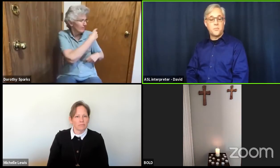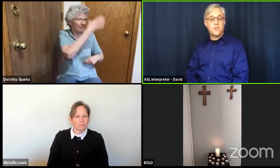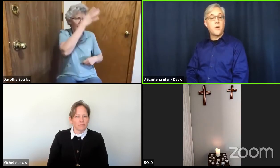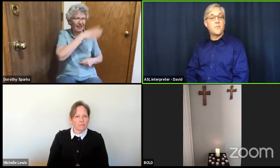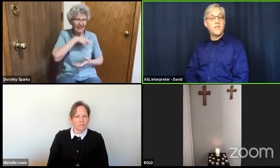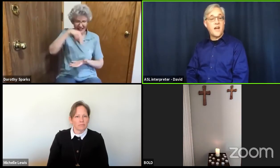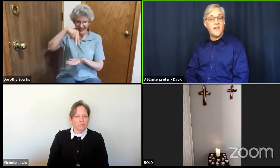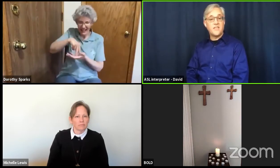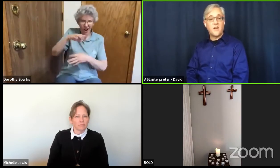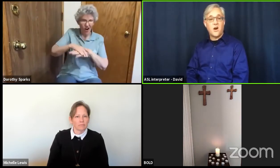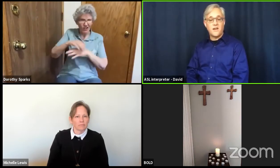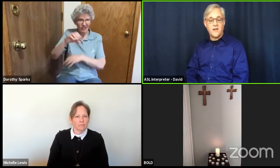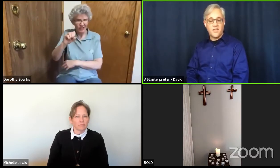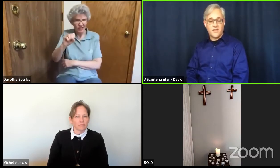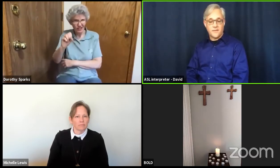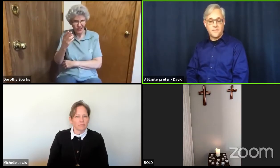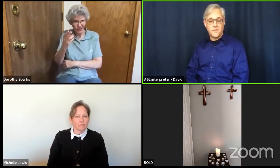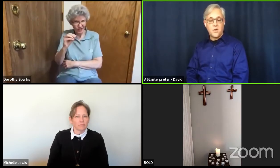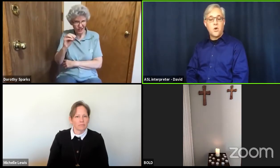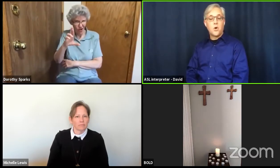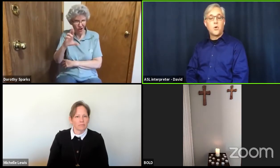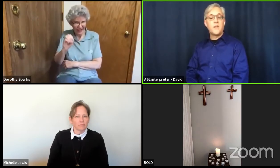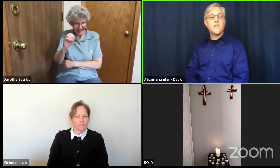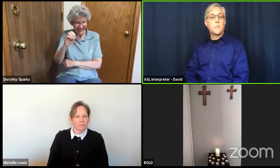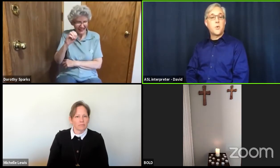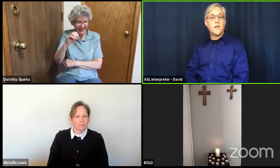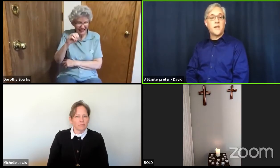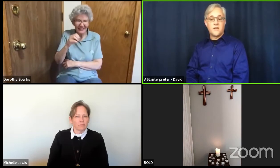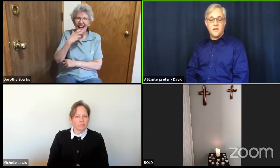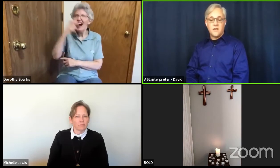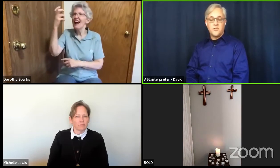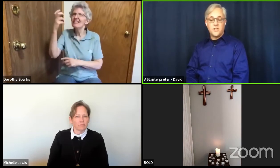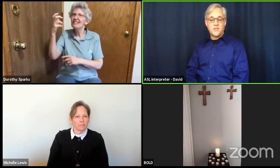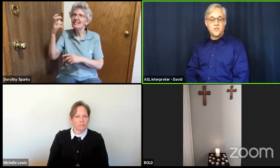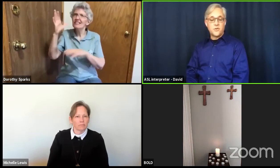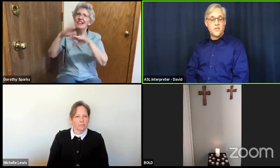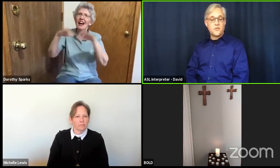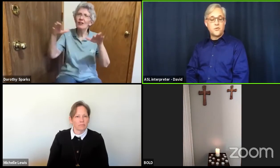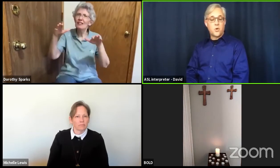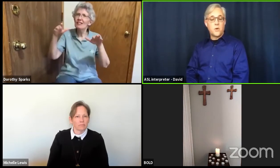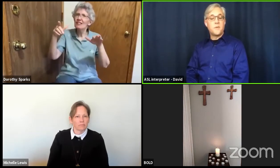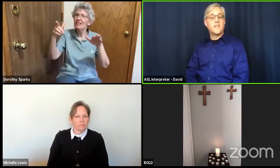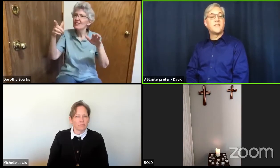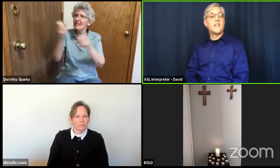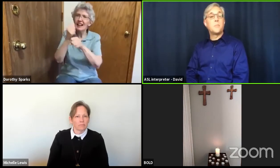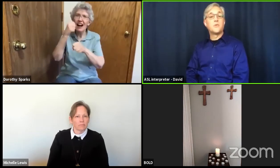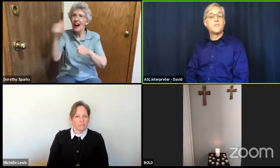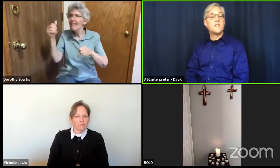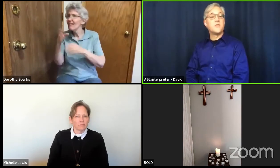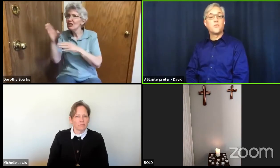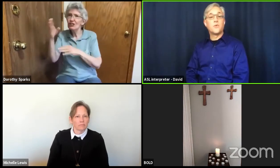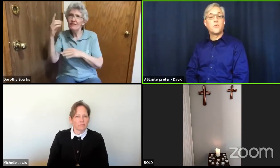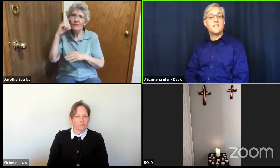the night, they caught nothing. Early in the morning, Jesus stood on the shore, but the disciples didn't realize it was him.